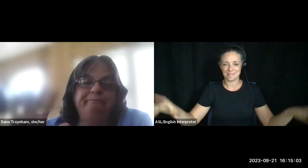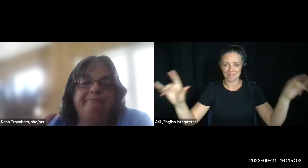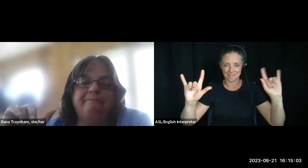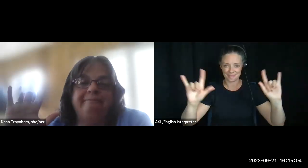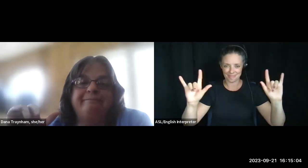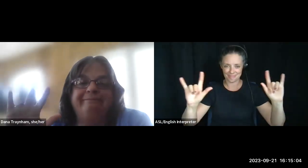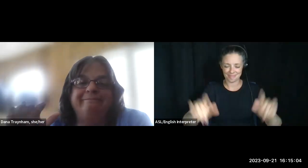Thanks.